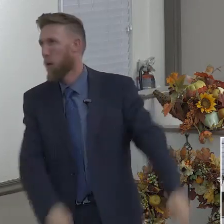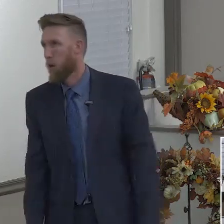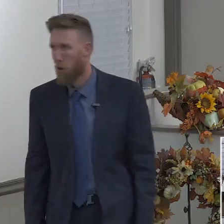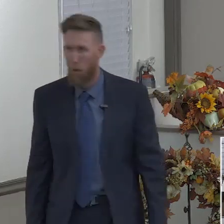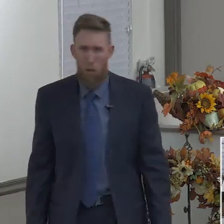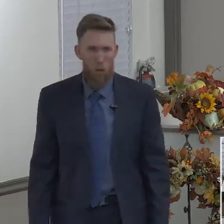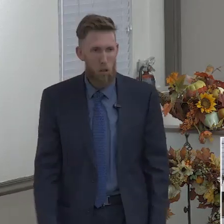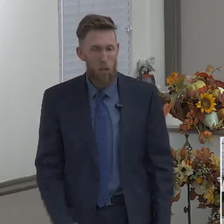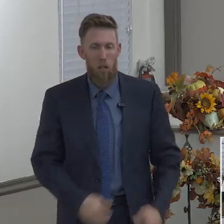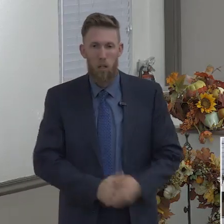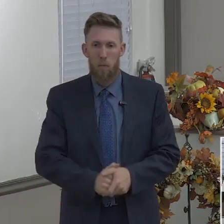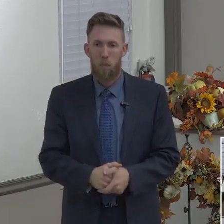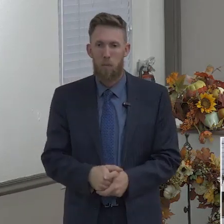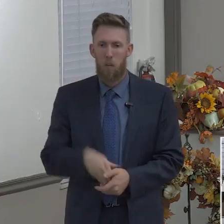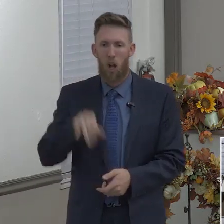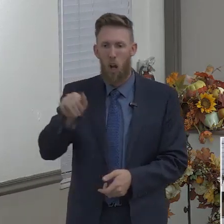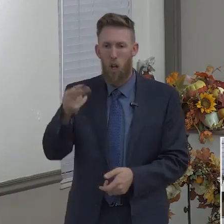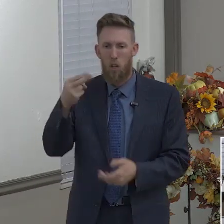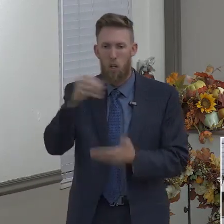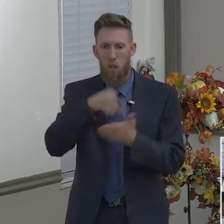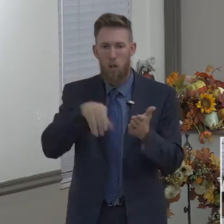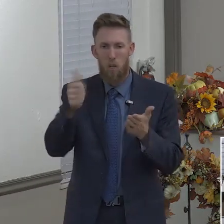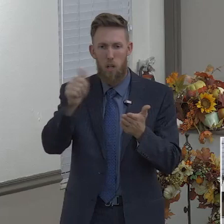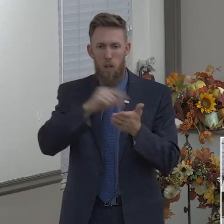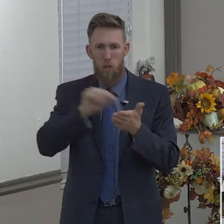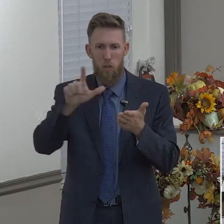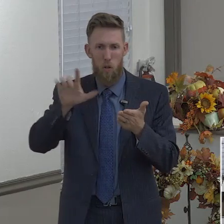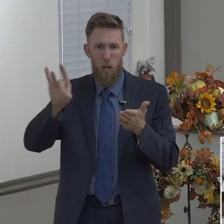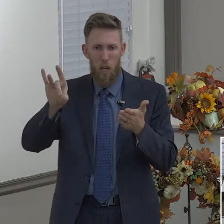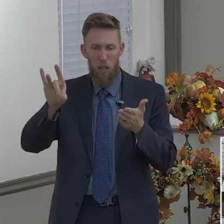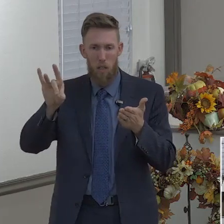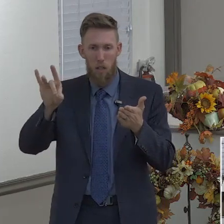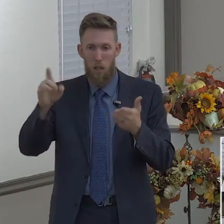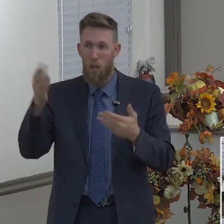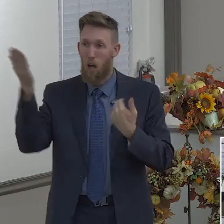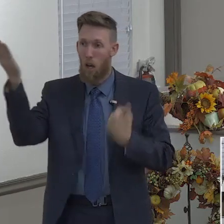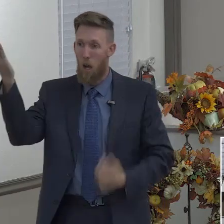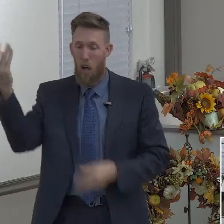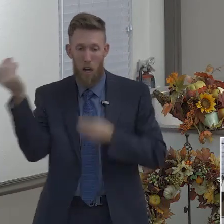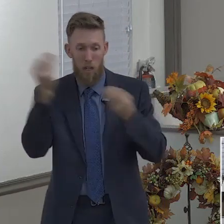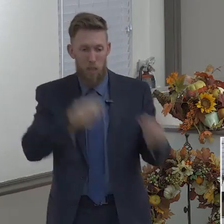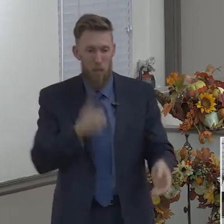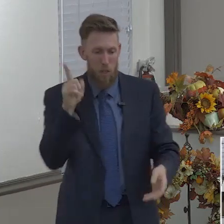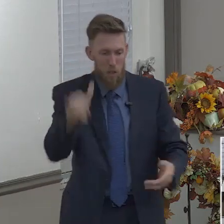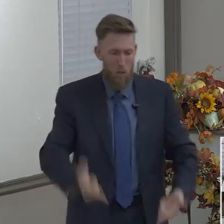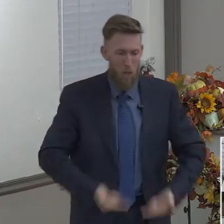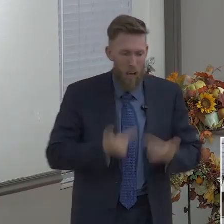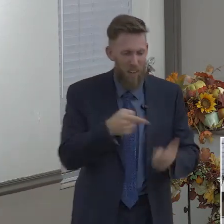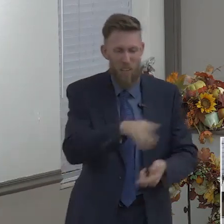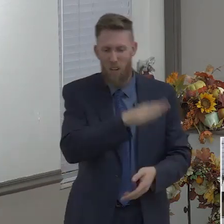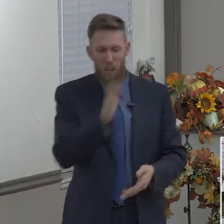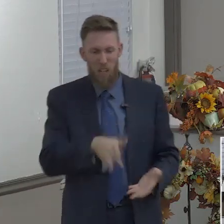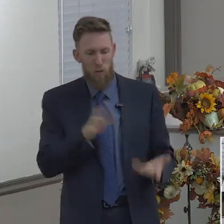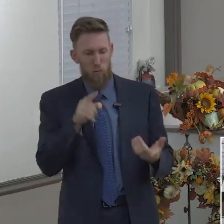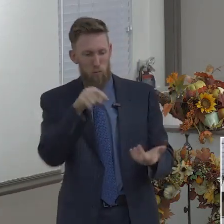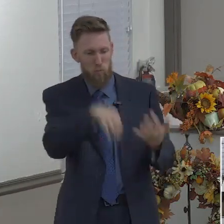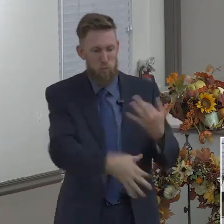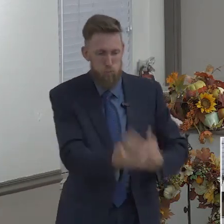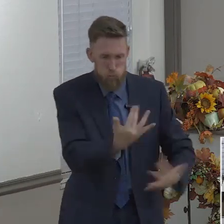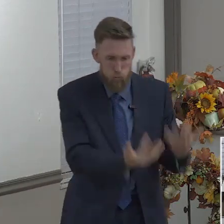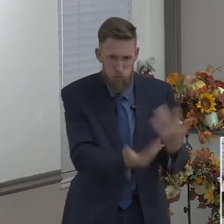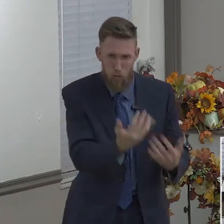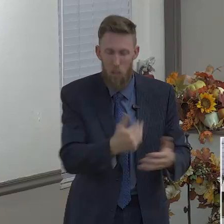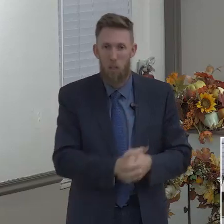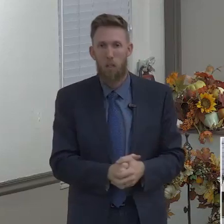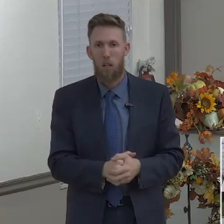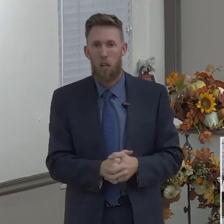unto them eternal life, and they shall never perish. So when God gives you eternal life, you can't lose it. You're never